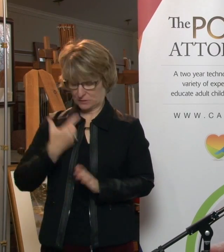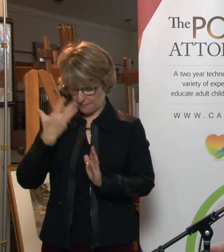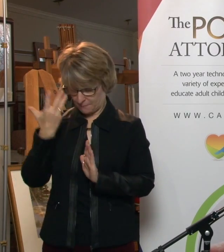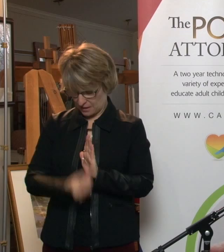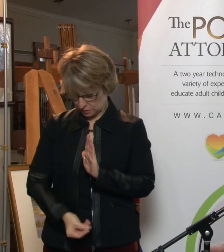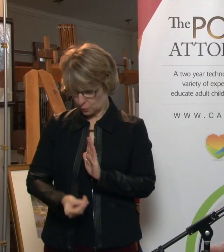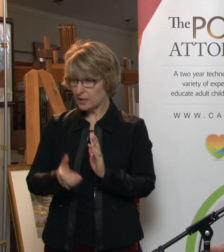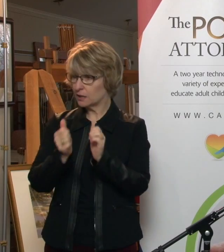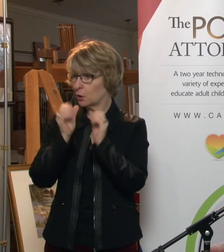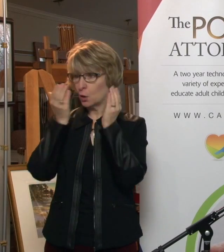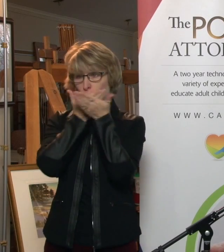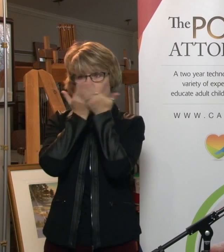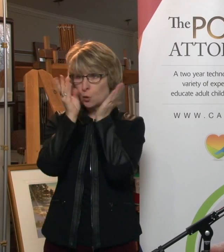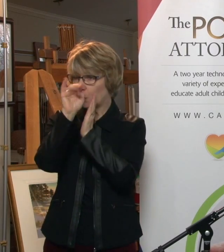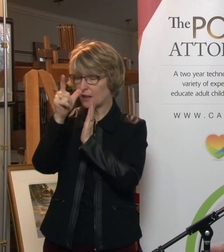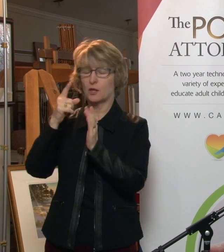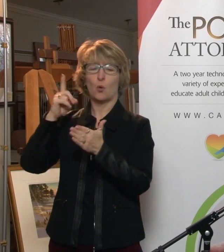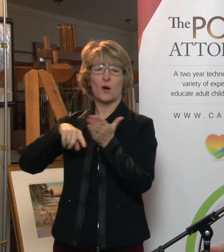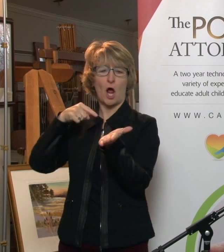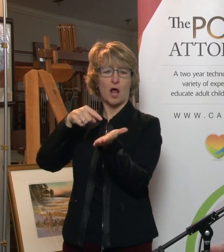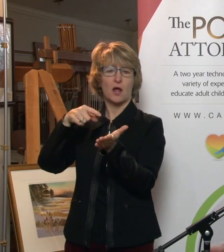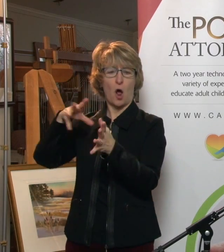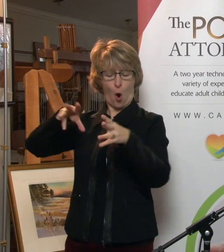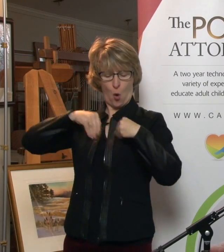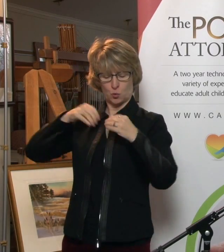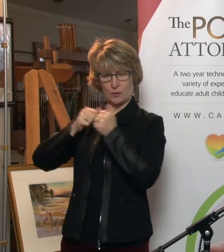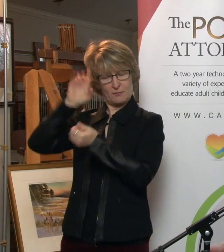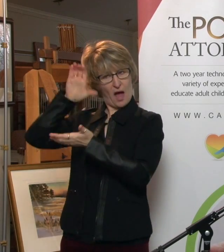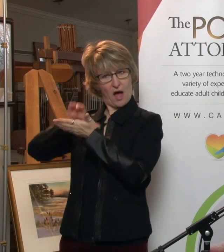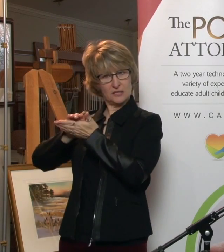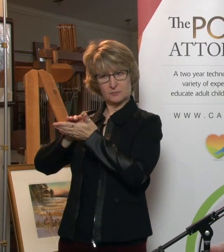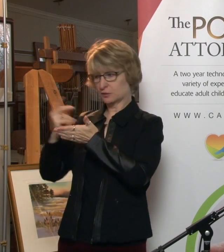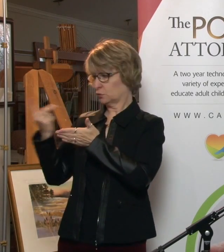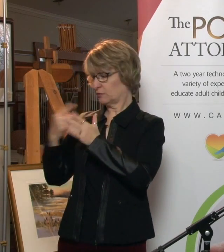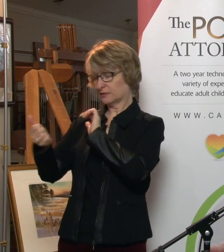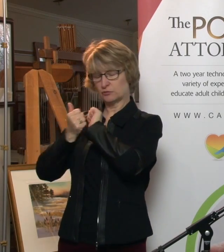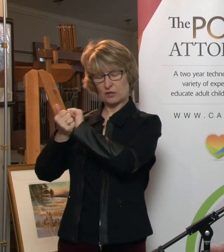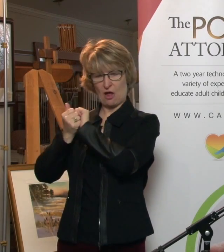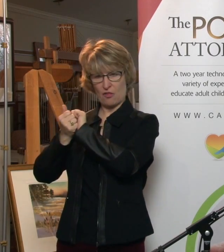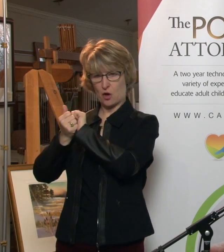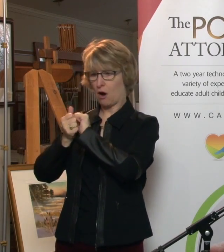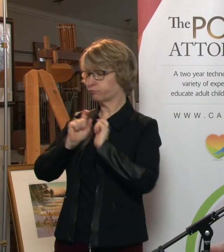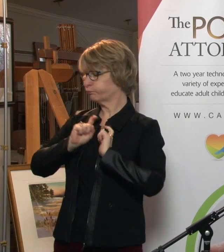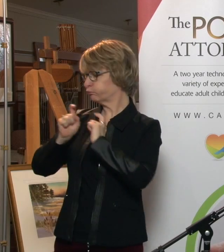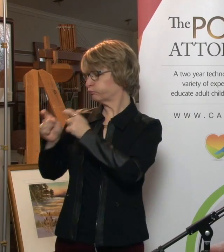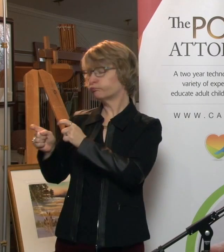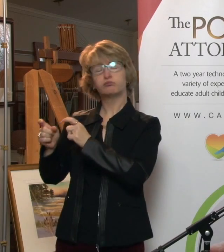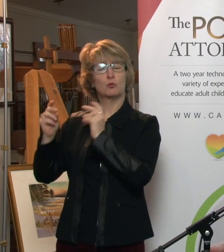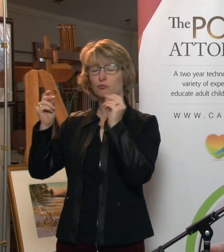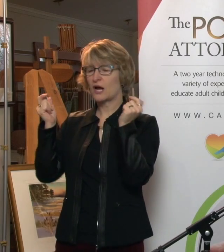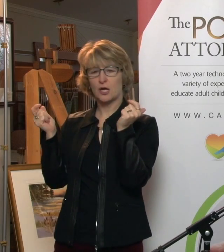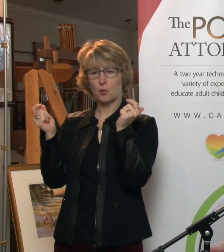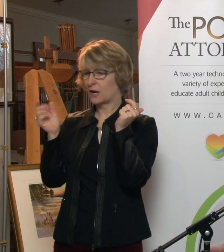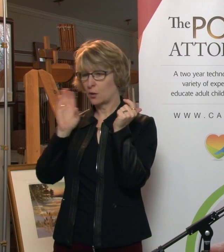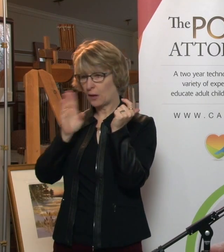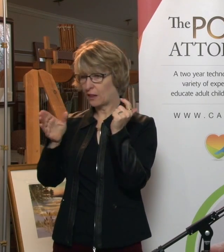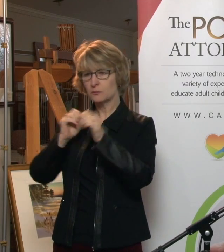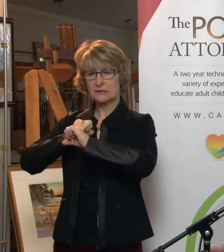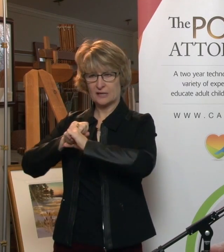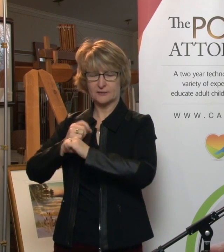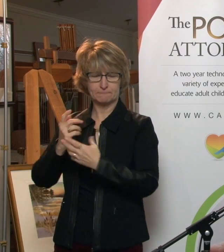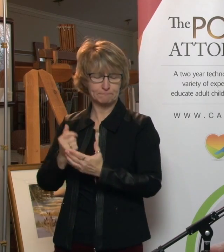anything that I own jointly with my husband or where he's designated as a beneficiary, he would get that in any event. And